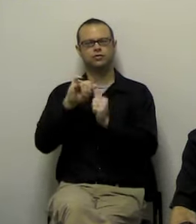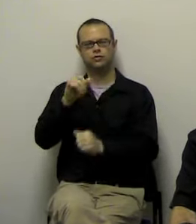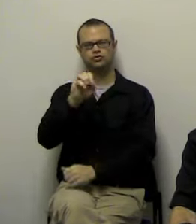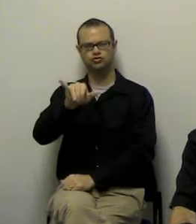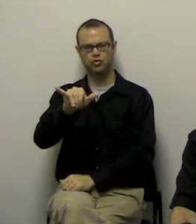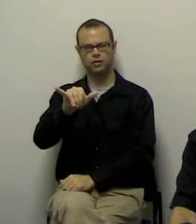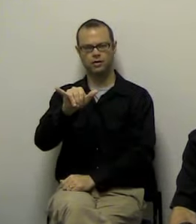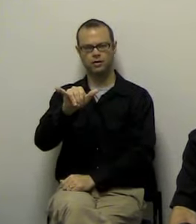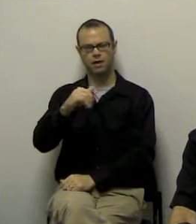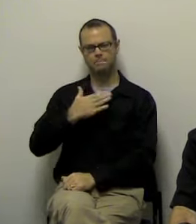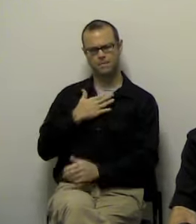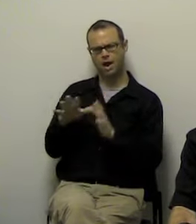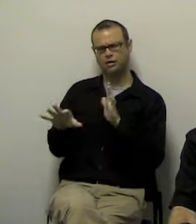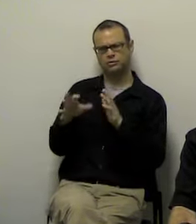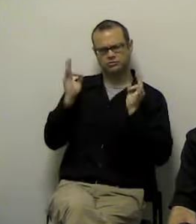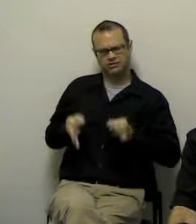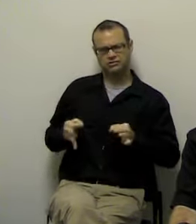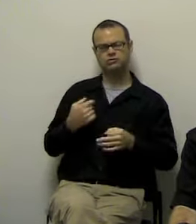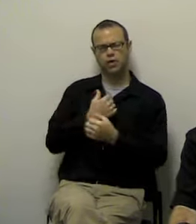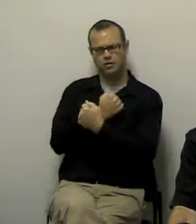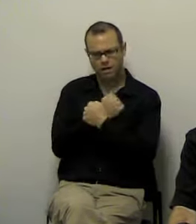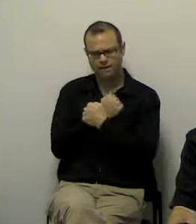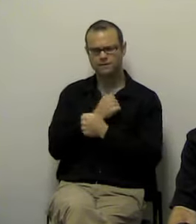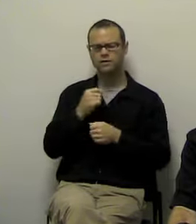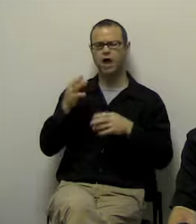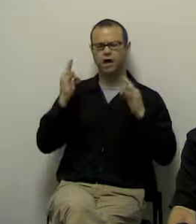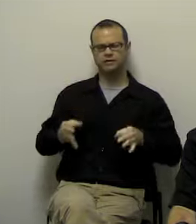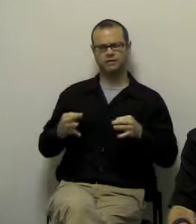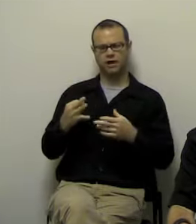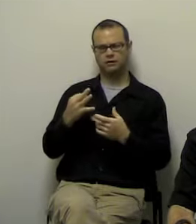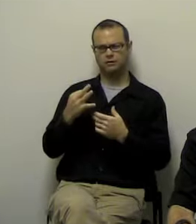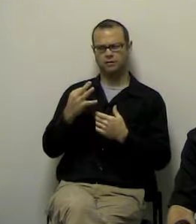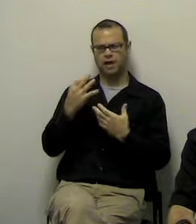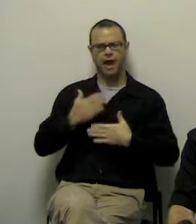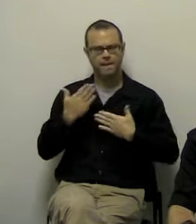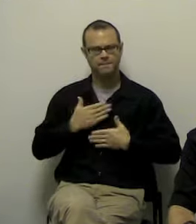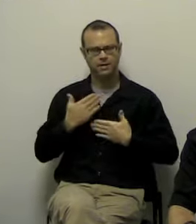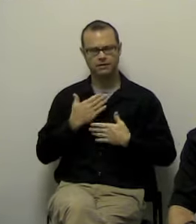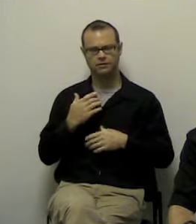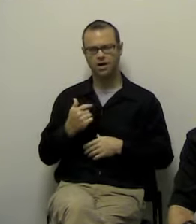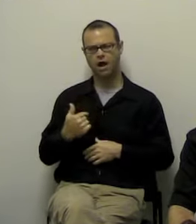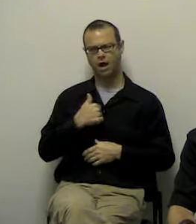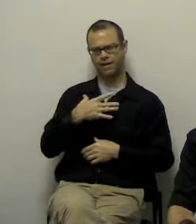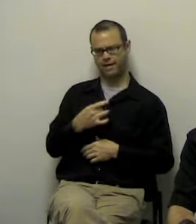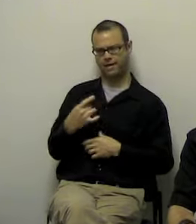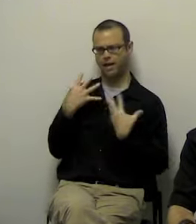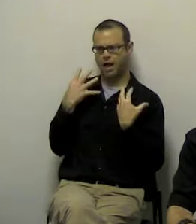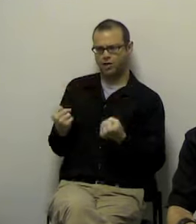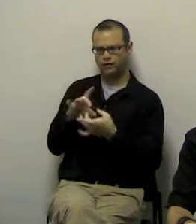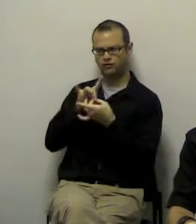love. I choose joy. I choose happiness. I attract healthy relationships. I'm grateful for